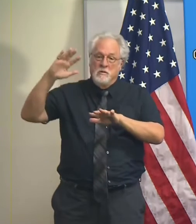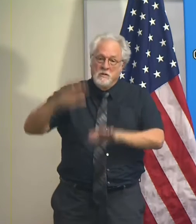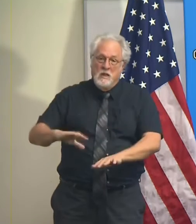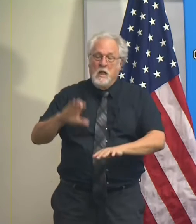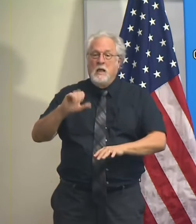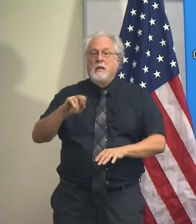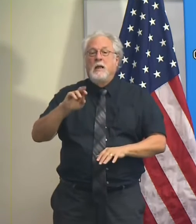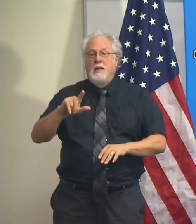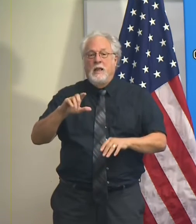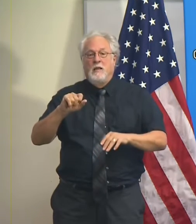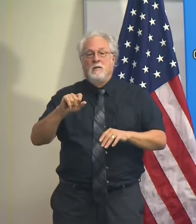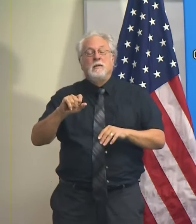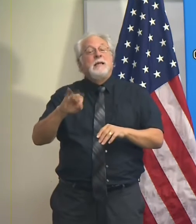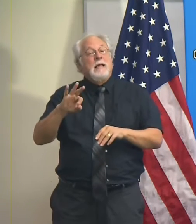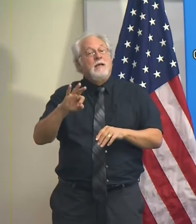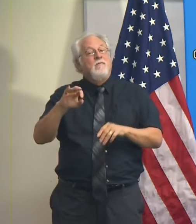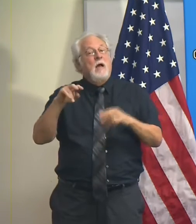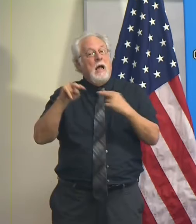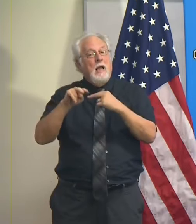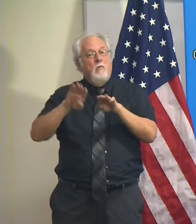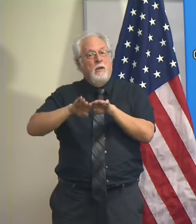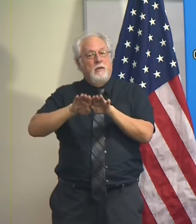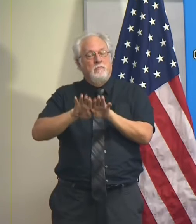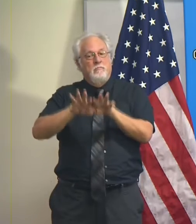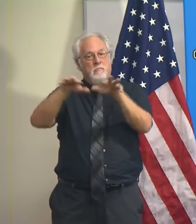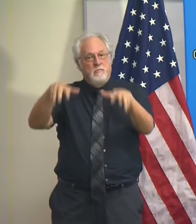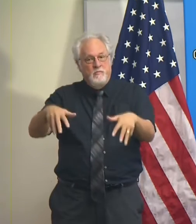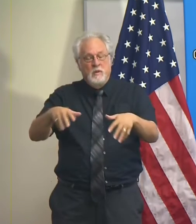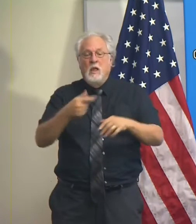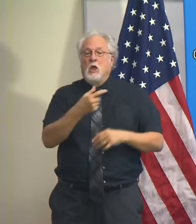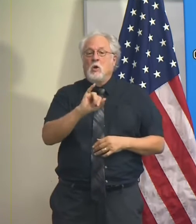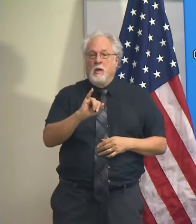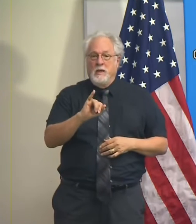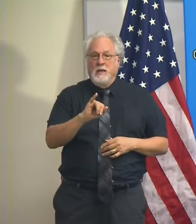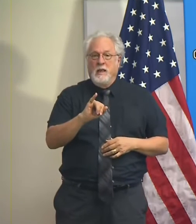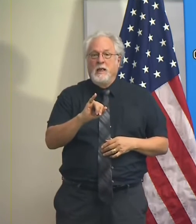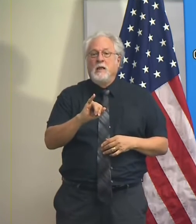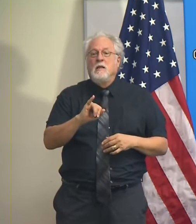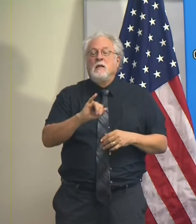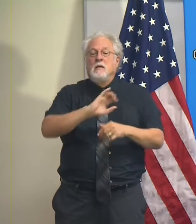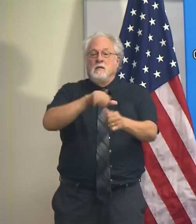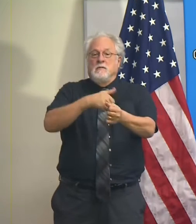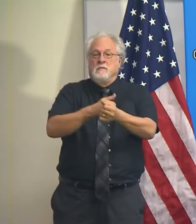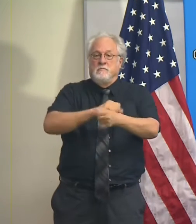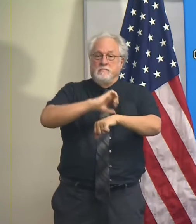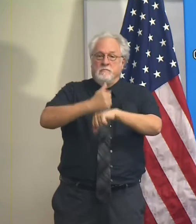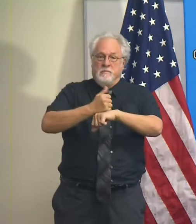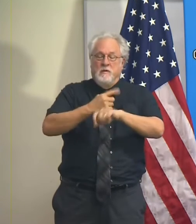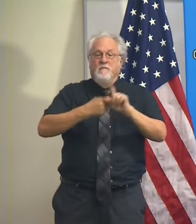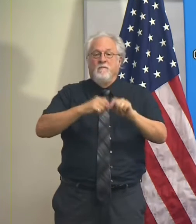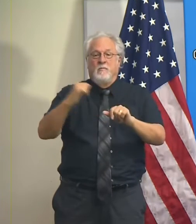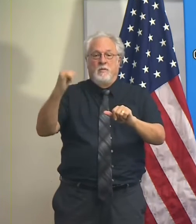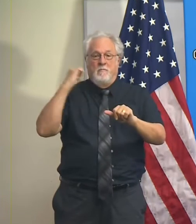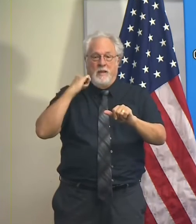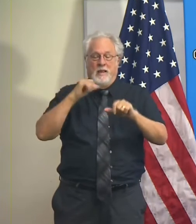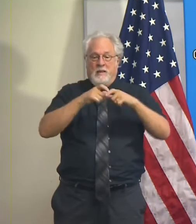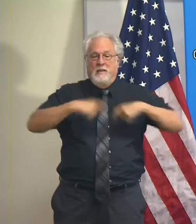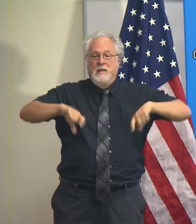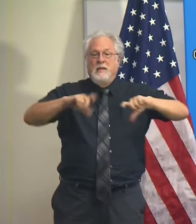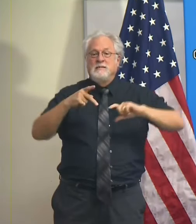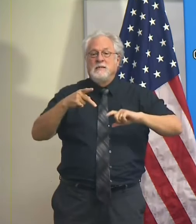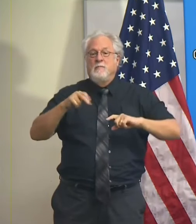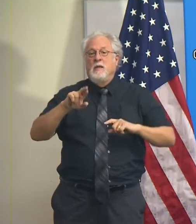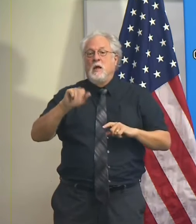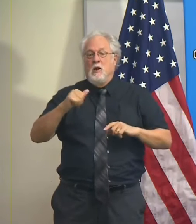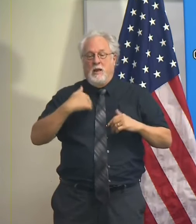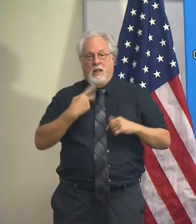is overtopped. As I mentioned Grand Isle is getting order from the back of the north side of the island. The CPRA has